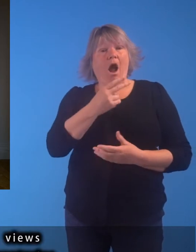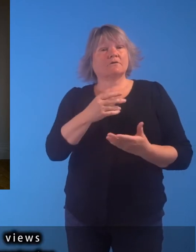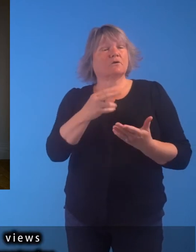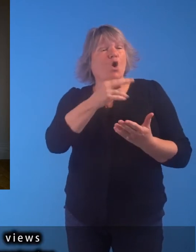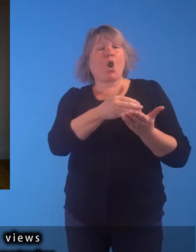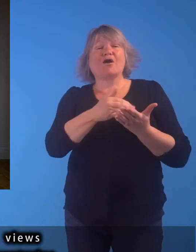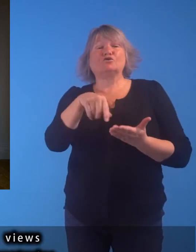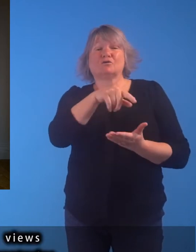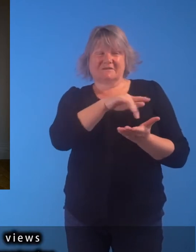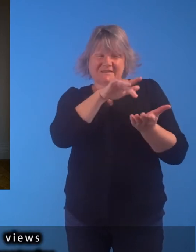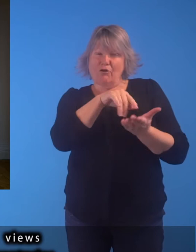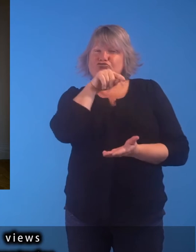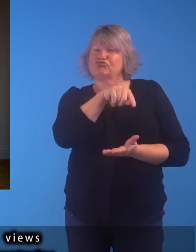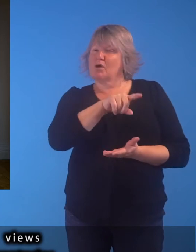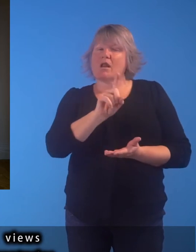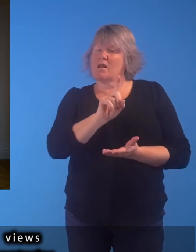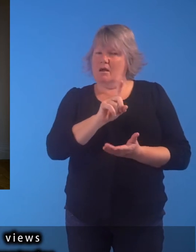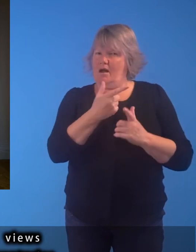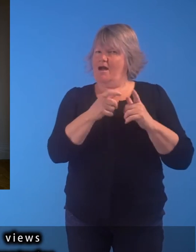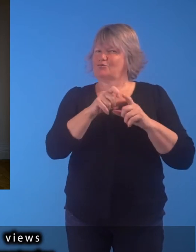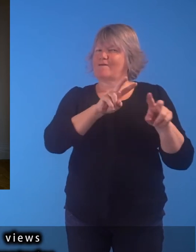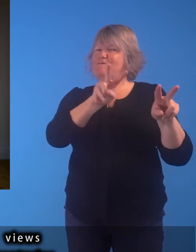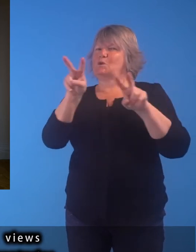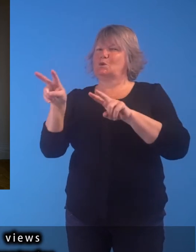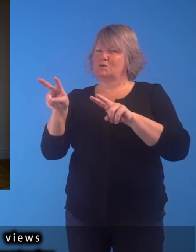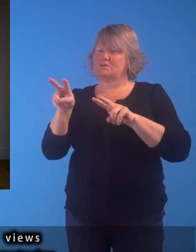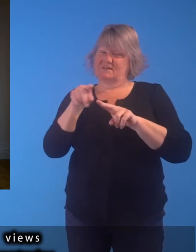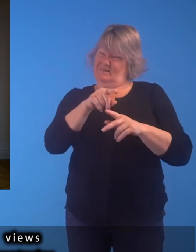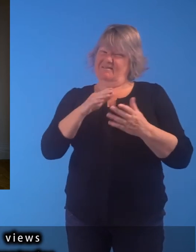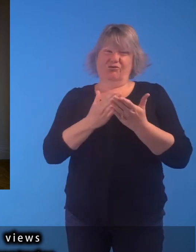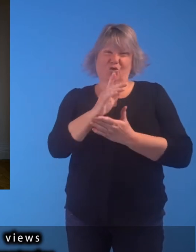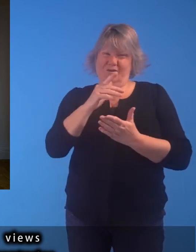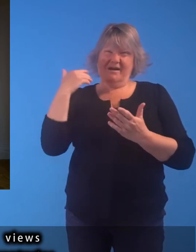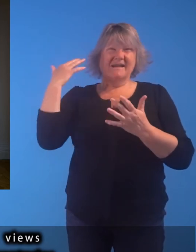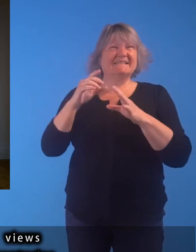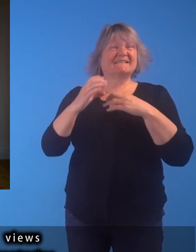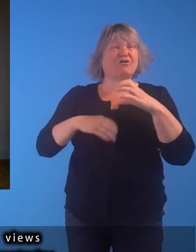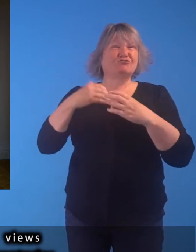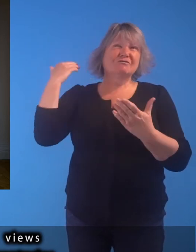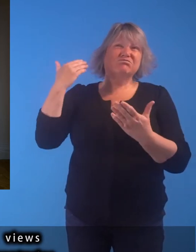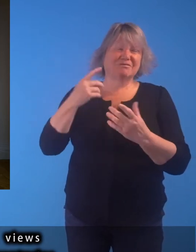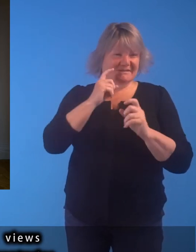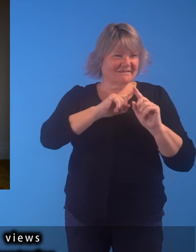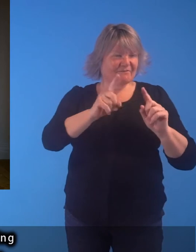Central to the art collection are Views of Edinburgh, acquired over many centuries.